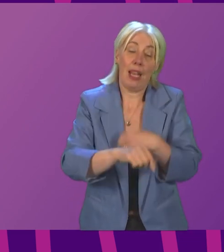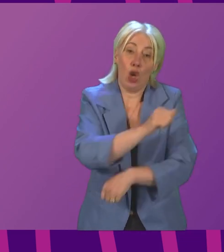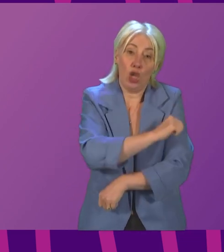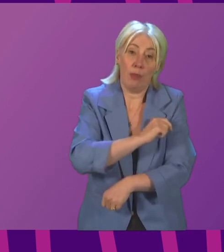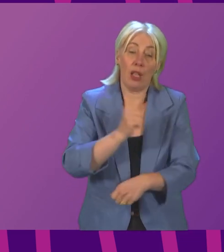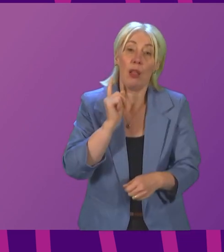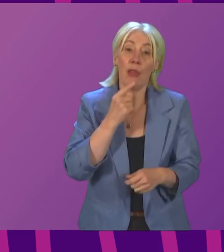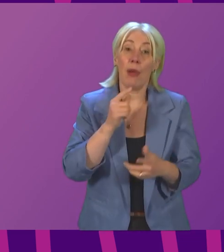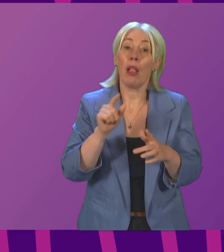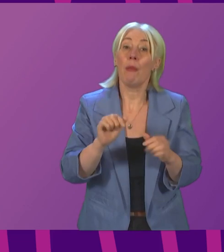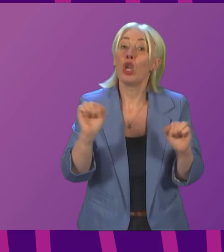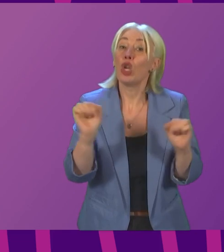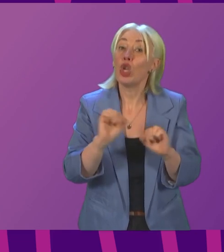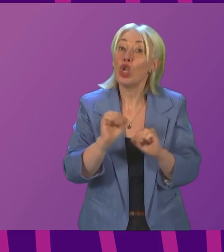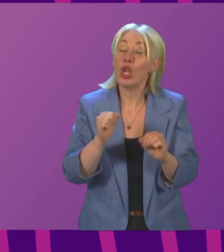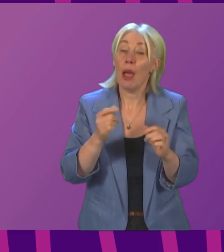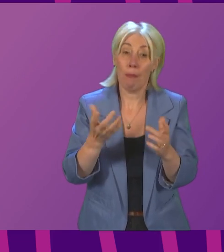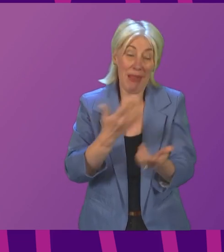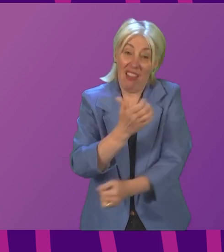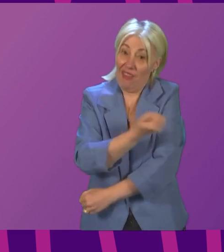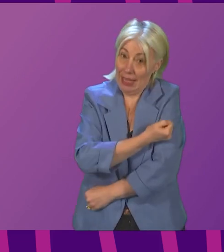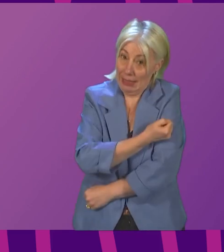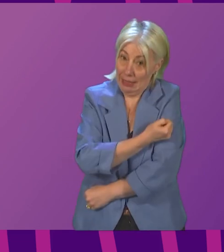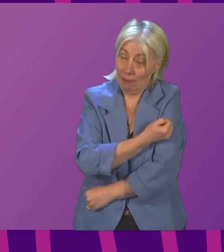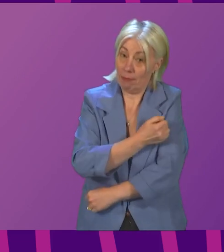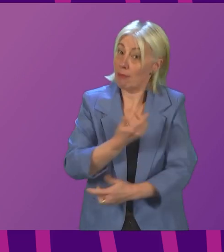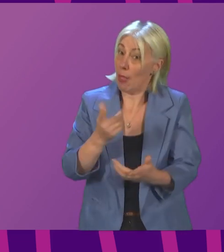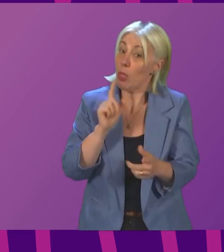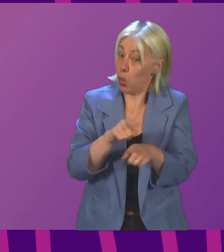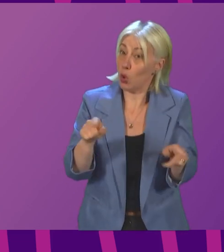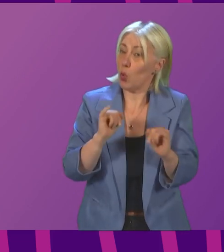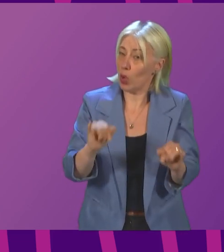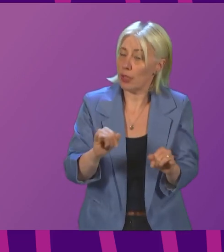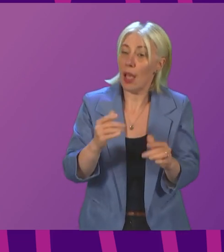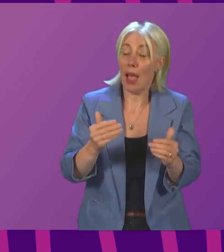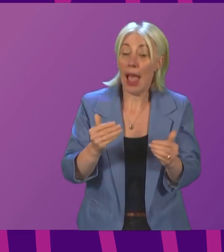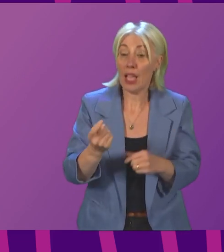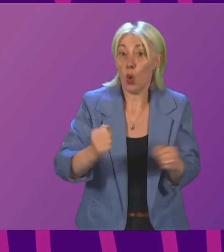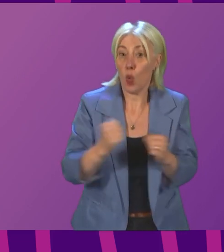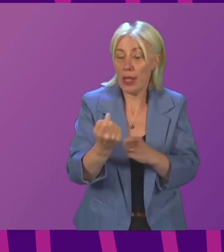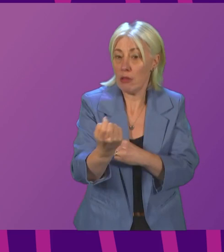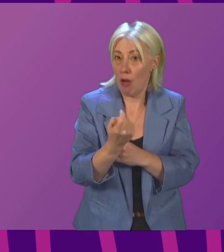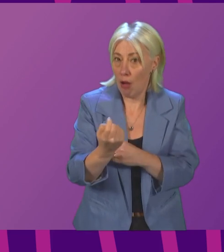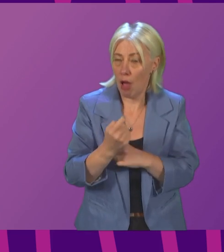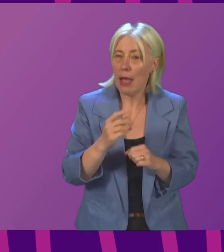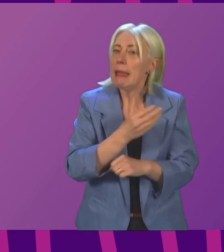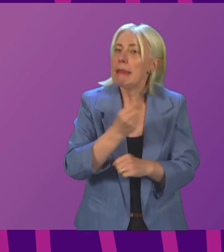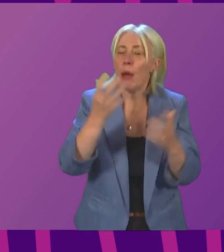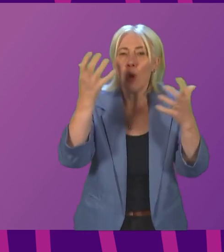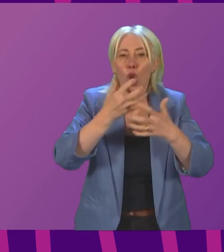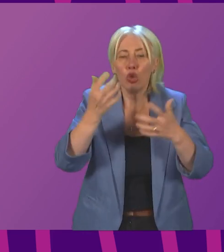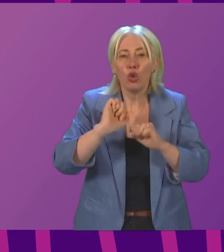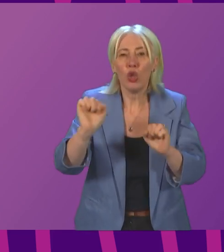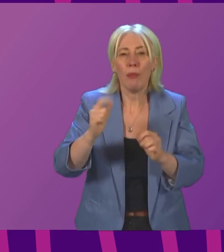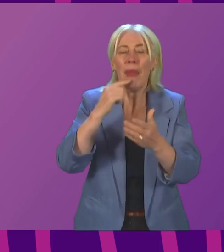amongst those who have yet to receive the vaccine. As we head into the winter months, can the First Minister elaborate on some of the concerns that clinical